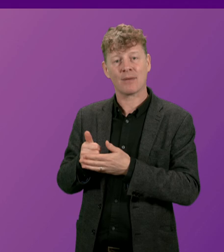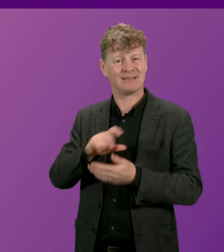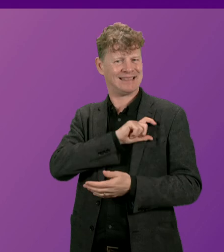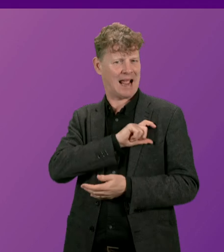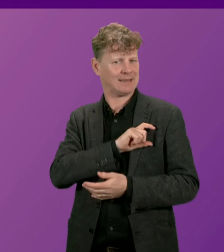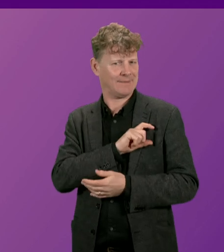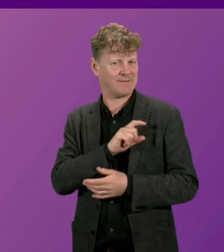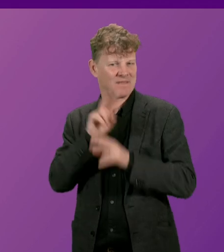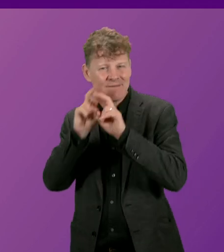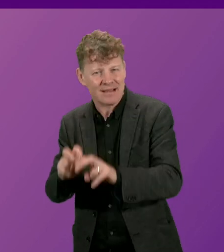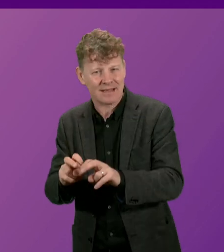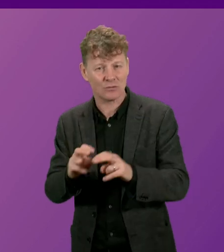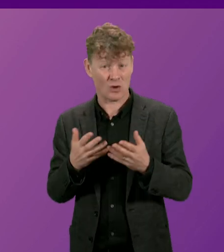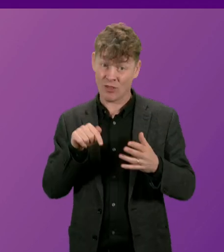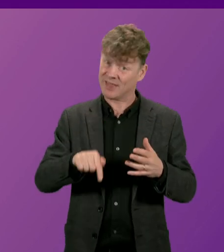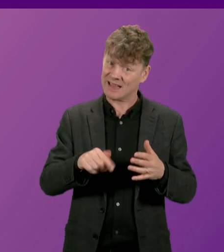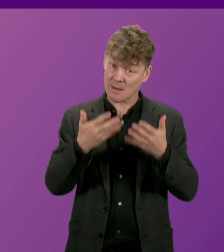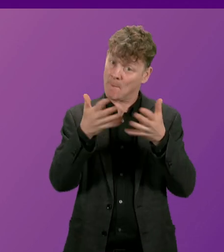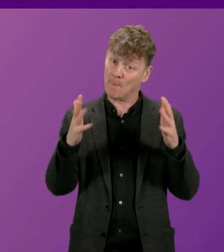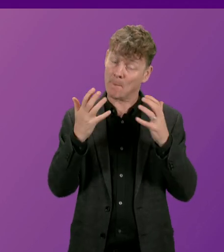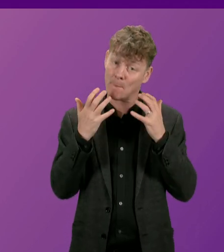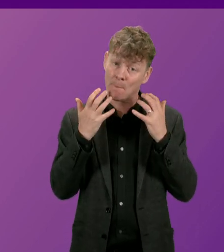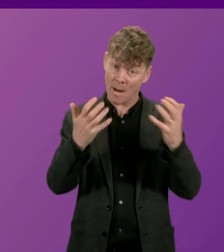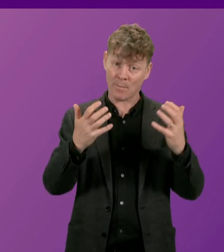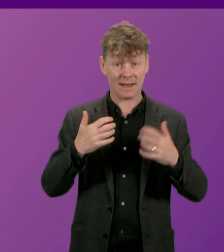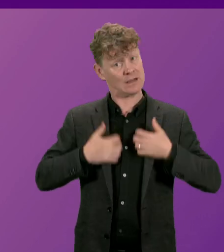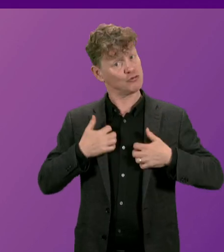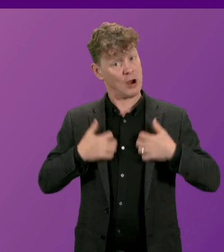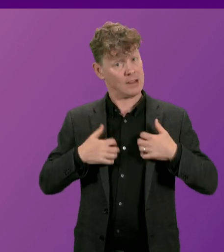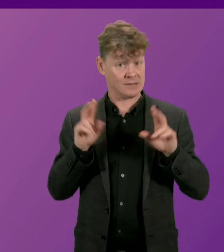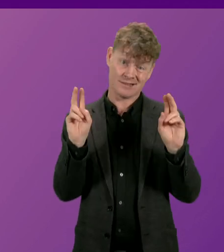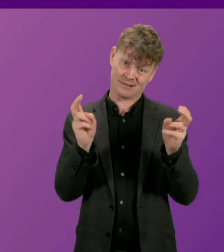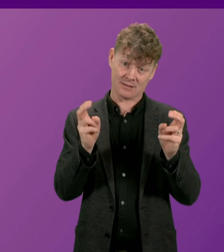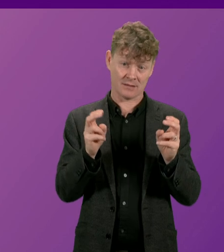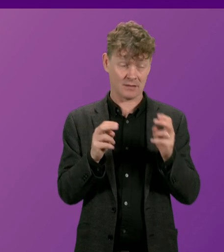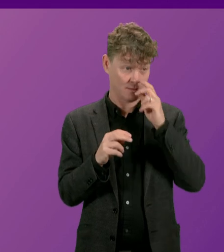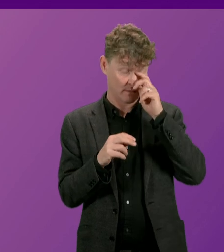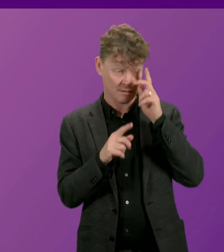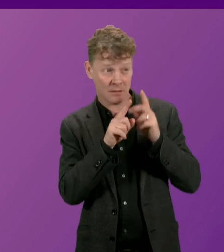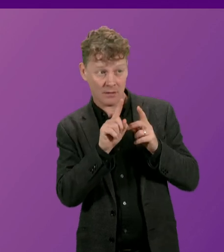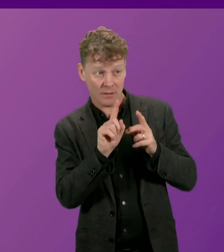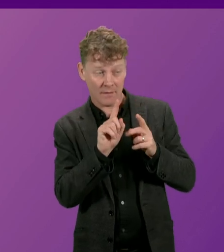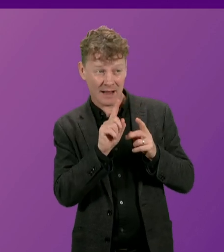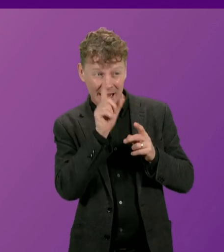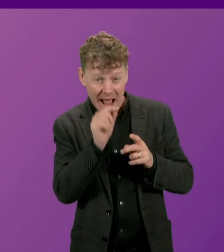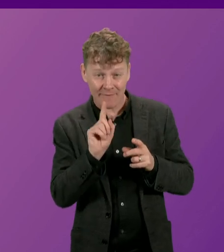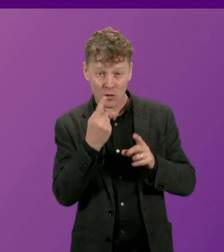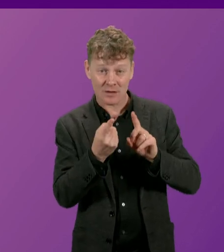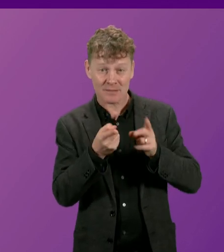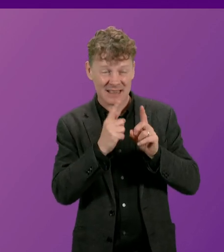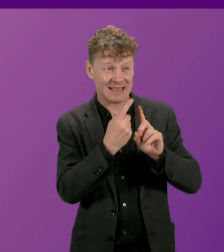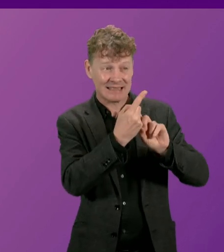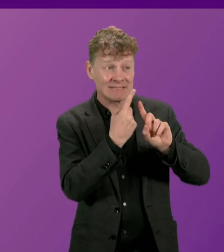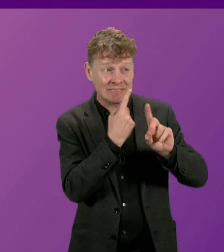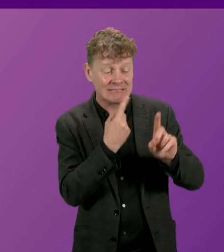as a matter of public interest and based on what the First Minister has just said in his first response, can the First Minister tell me